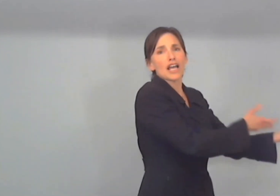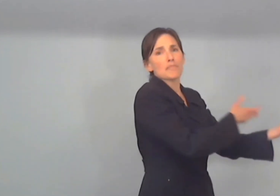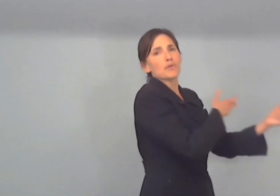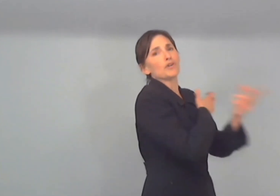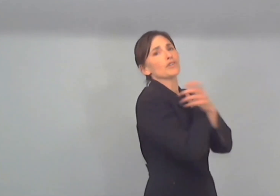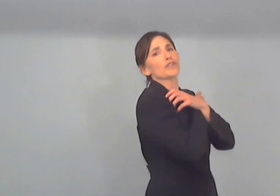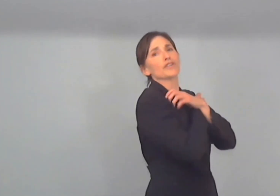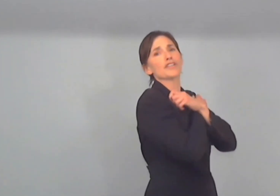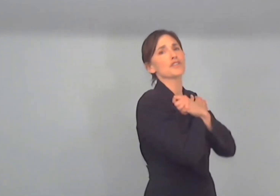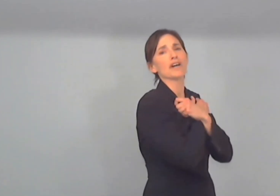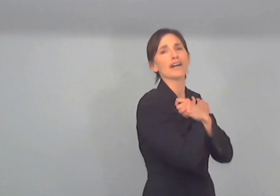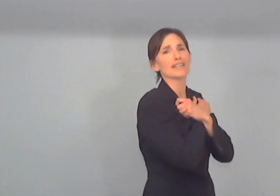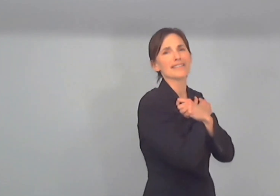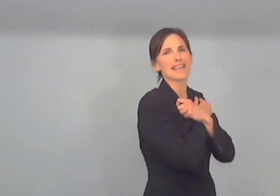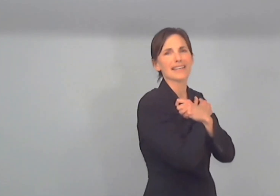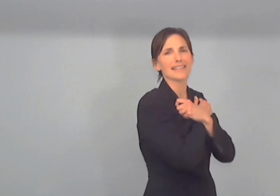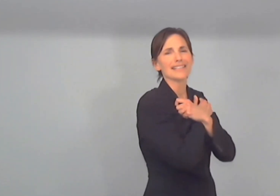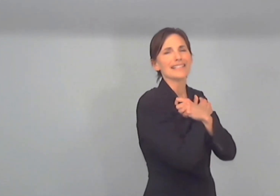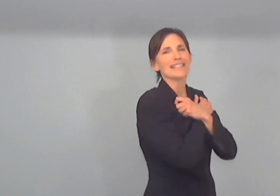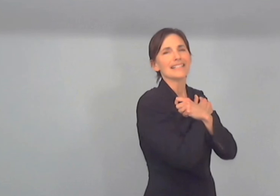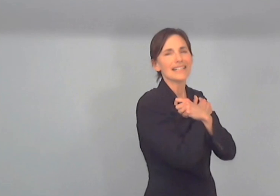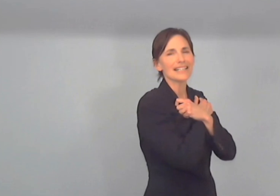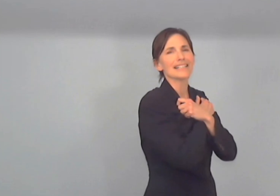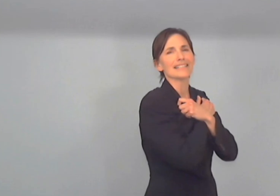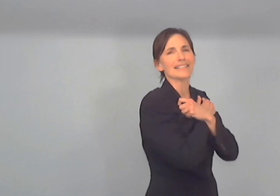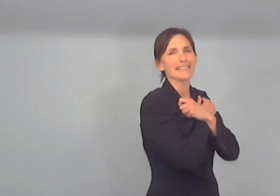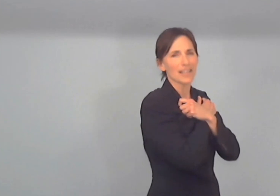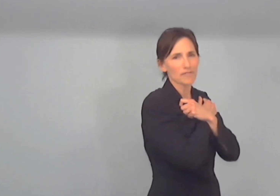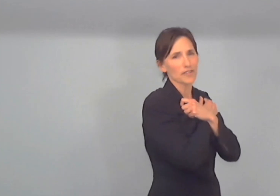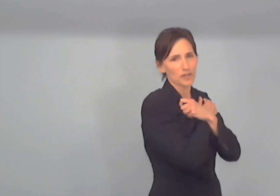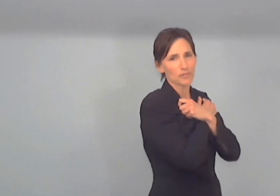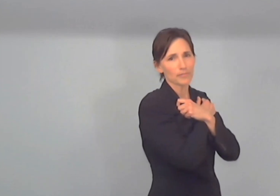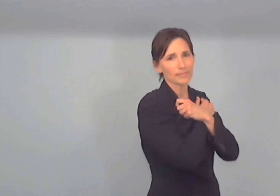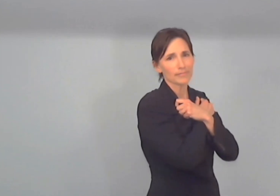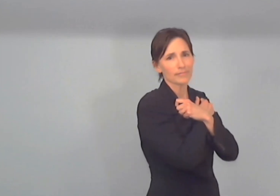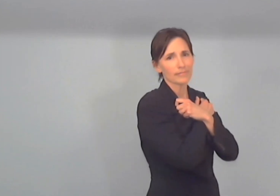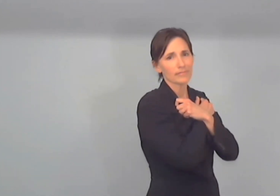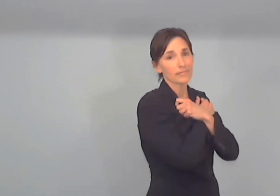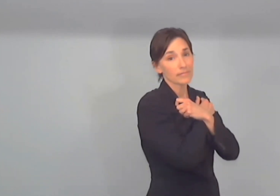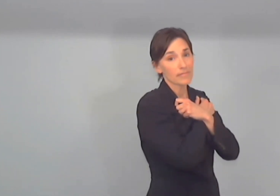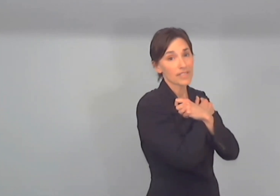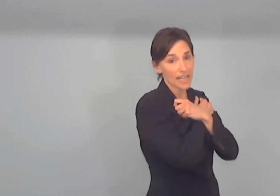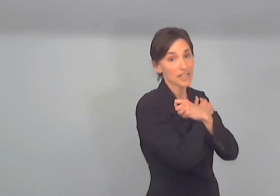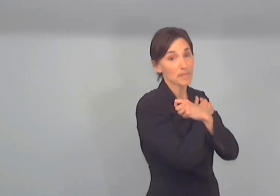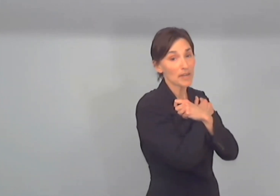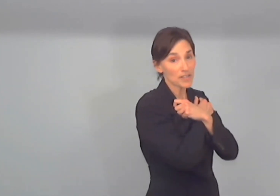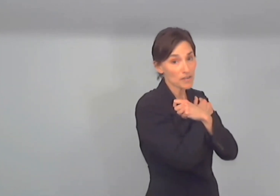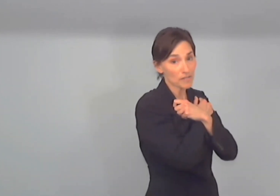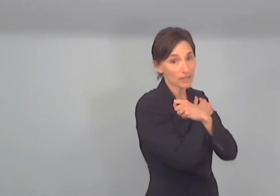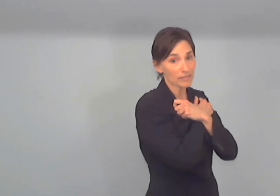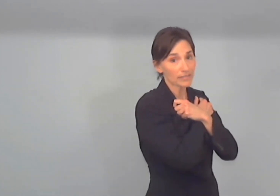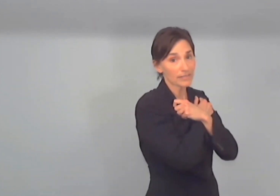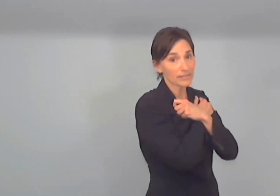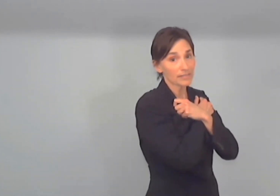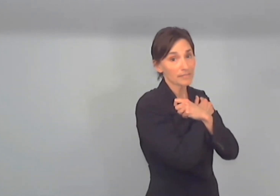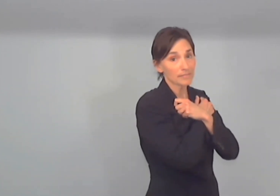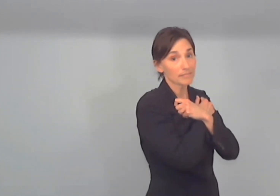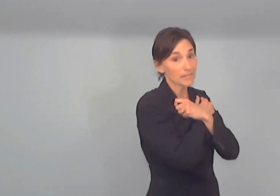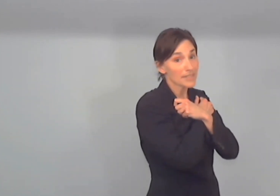pulled her into a hug and said I love you text me when it's over till